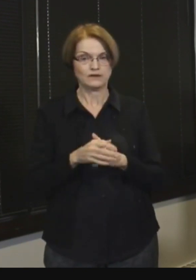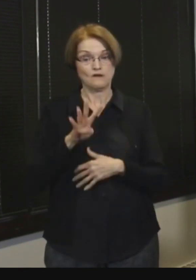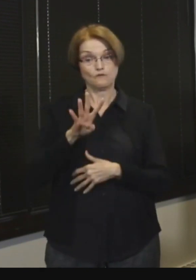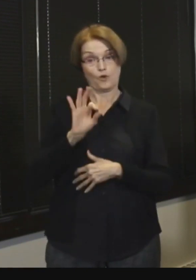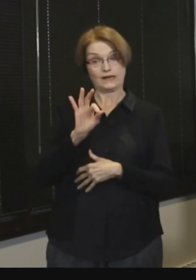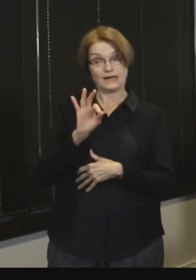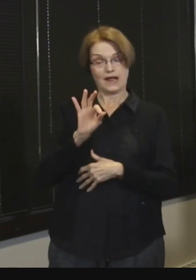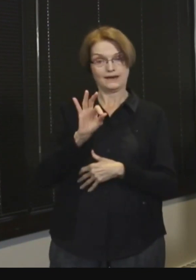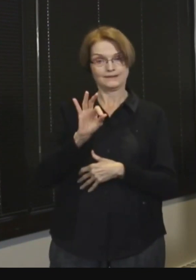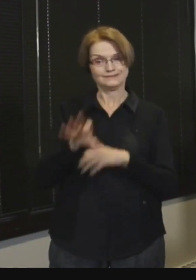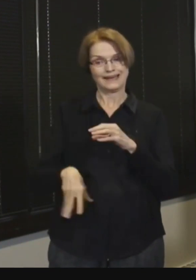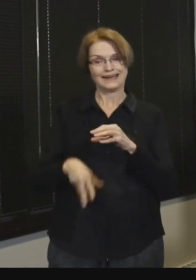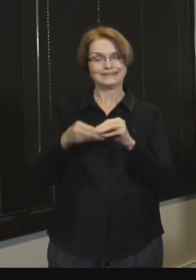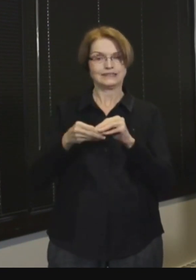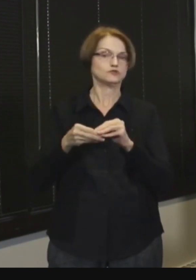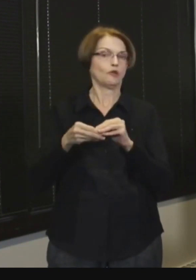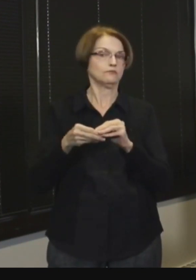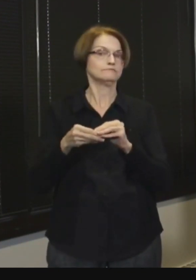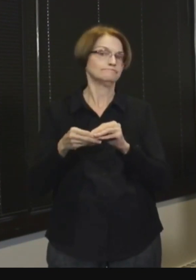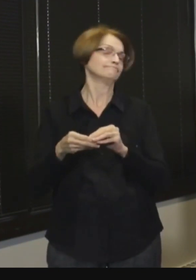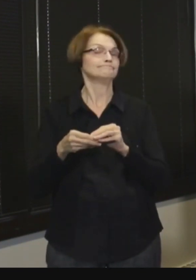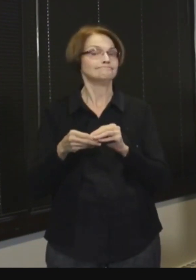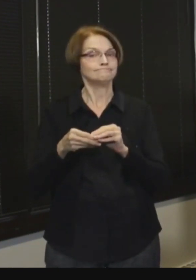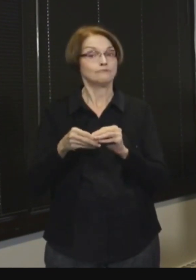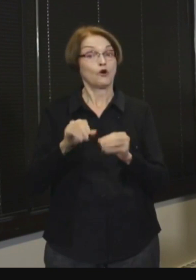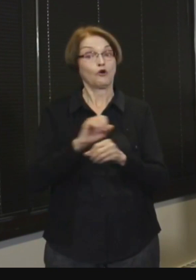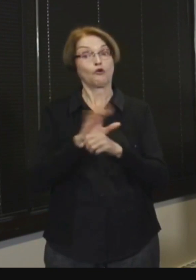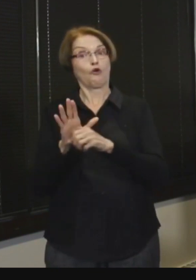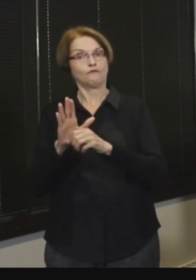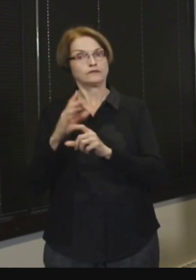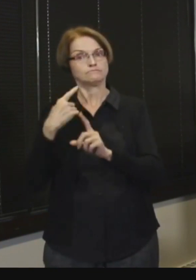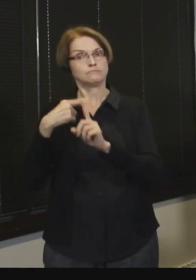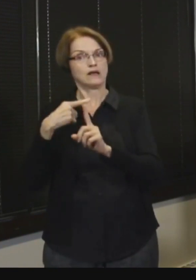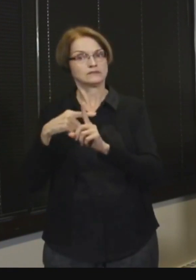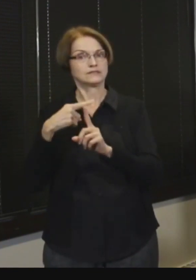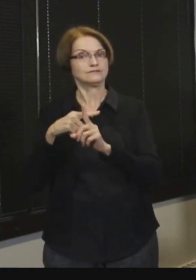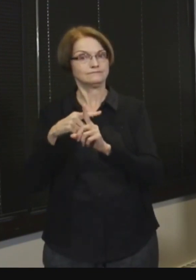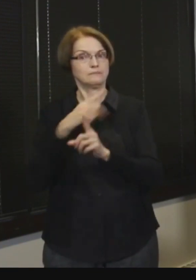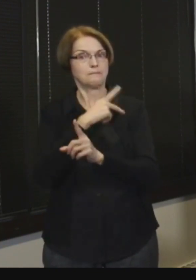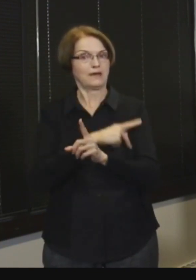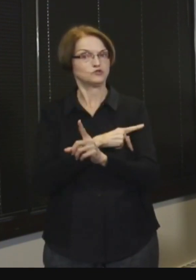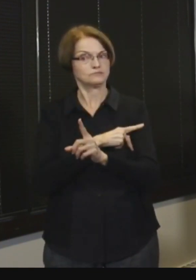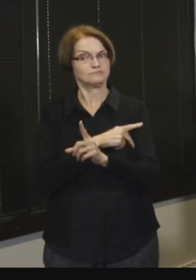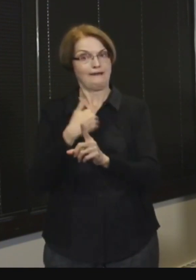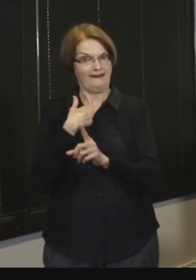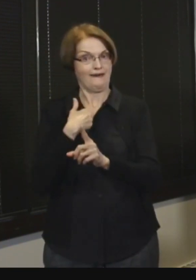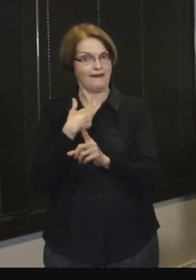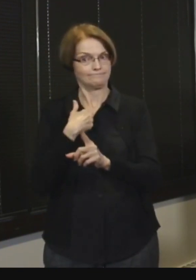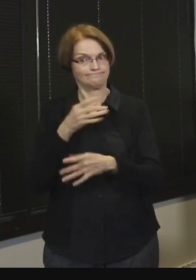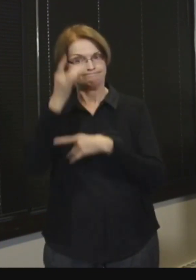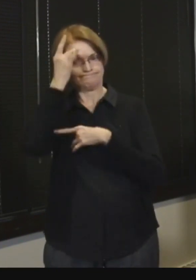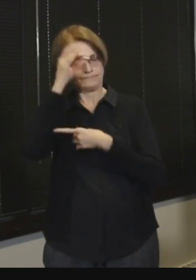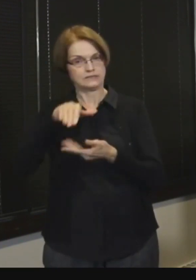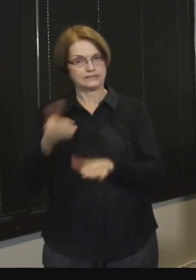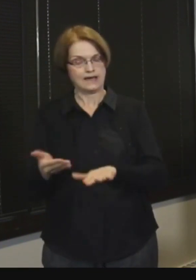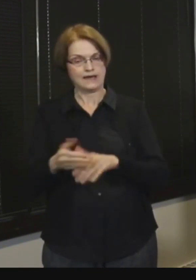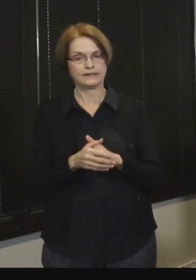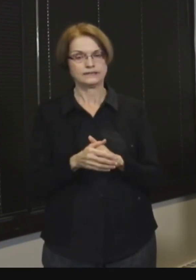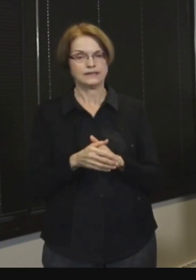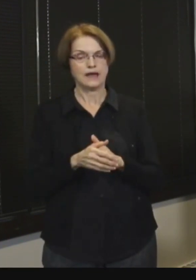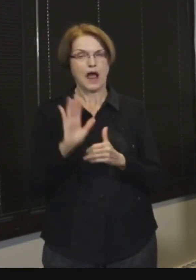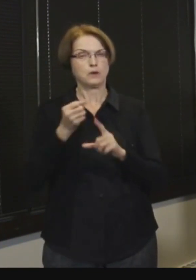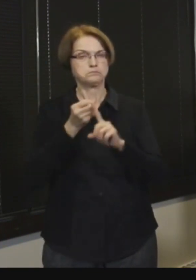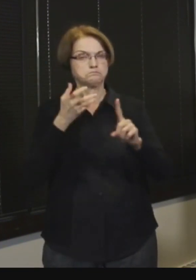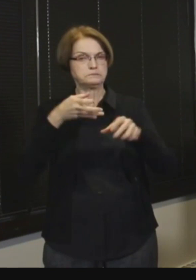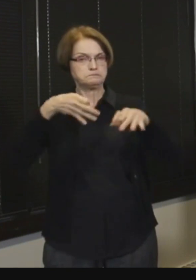additional COVID-positive patients have died. Of course, we'll walk through all these numbers in detail here in just a minute, but before we do